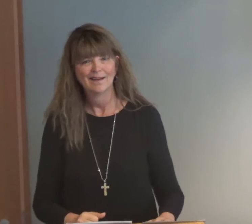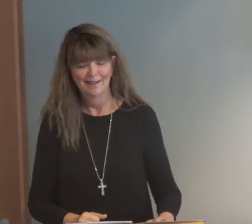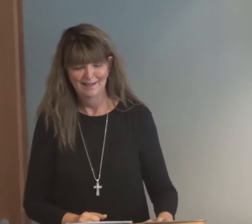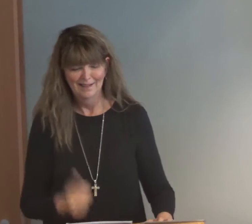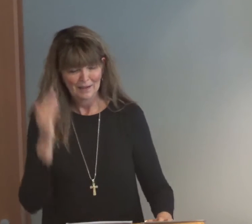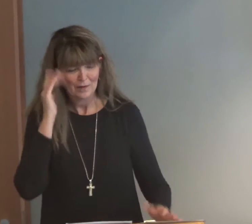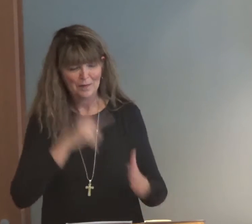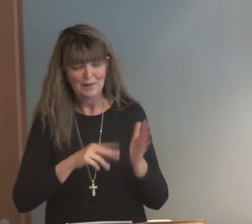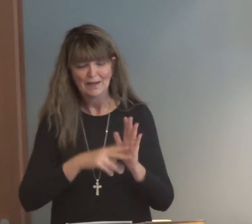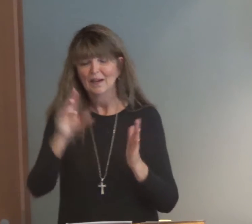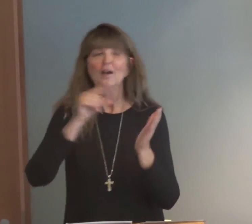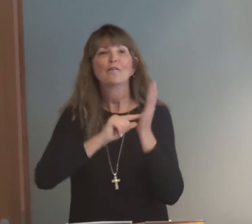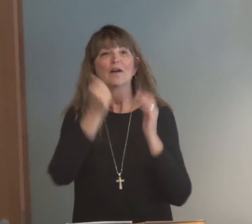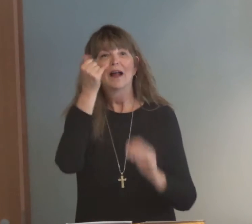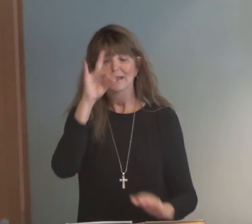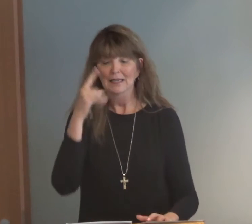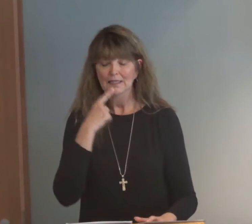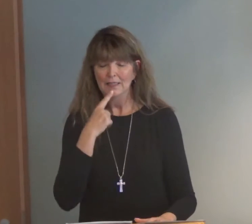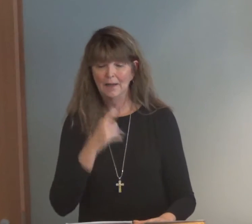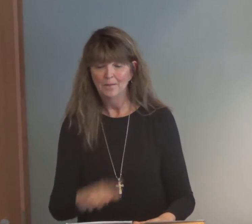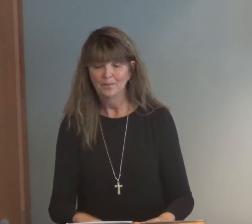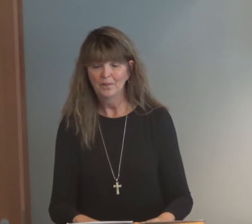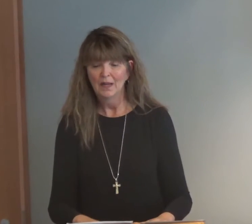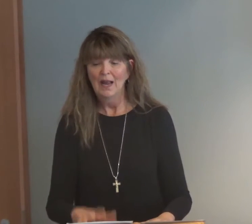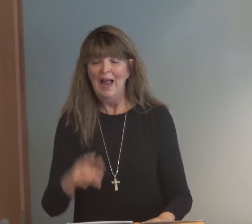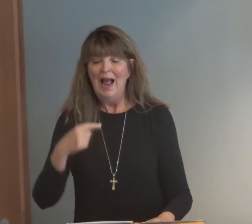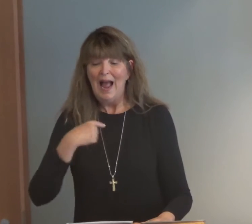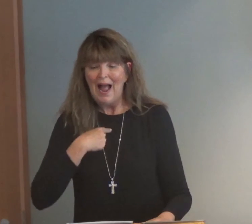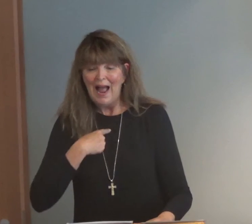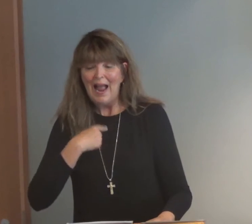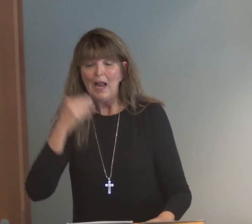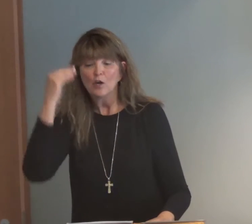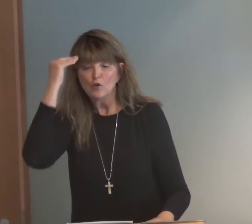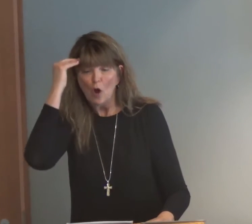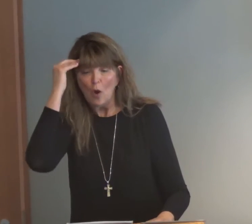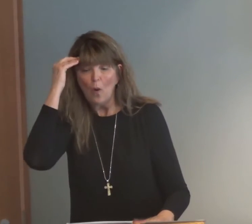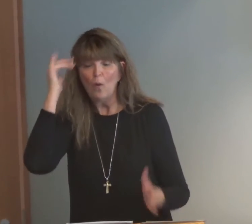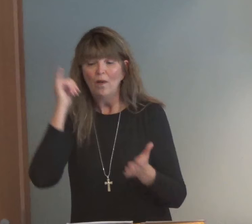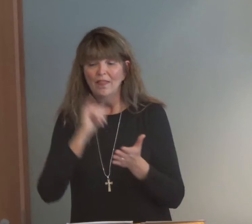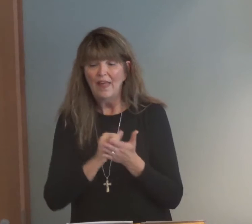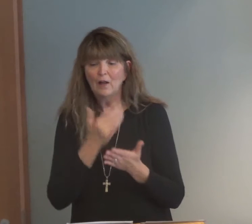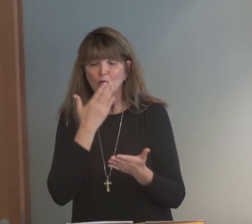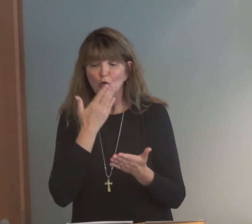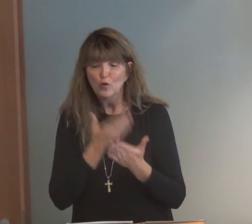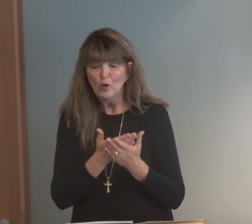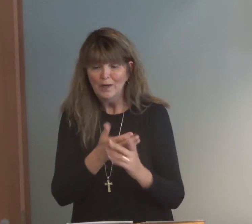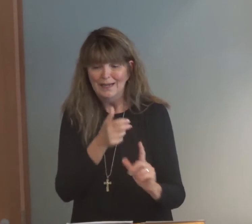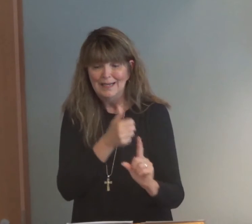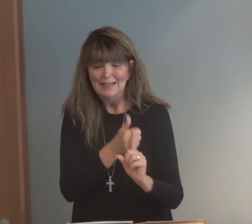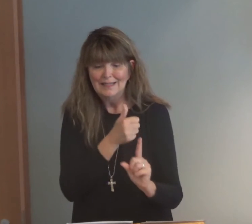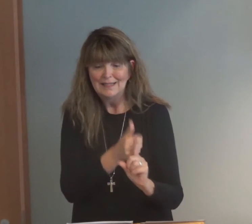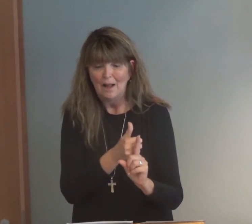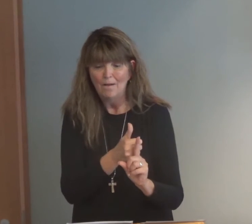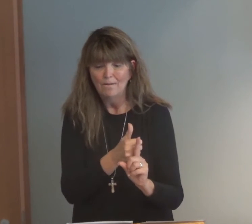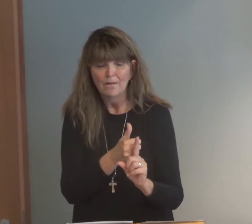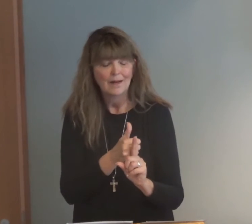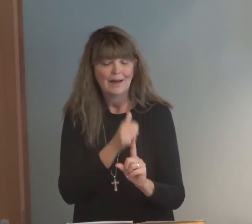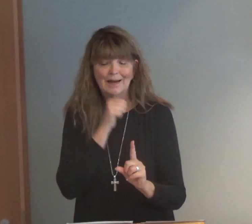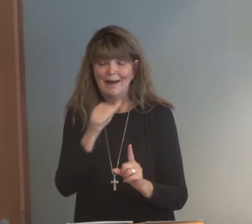within our personalities. In verse 18, Paul goes on to say, For I know that good itself